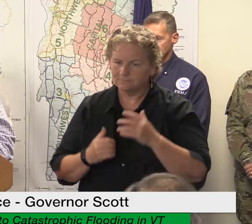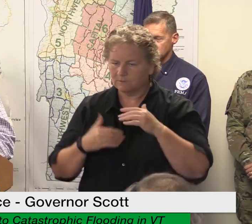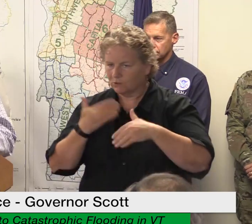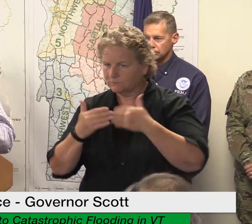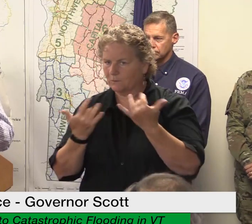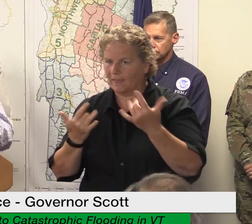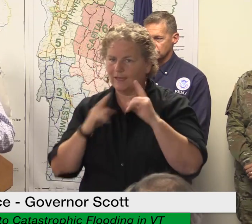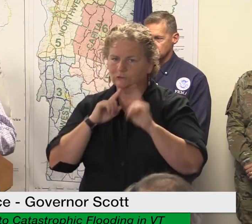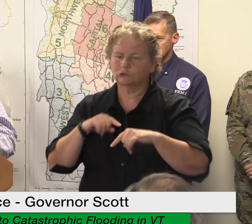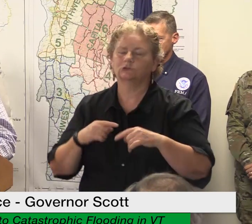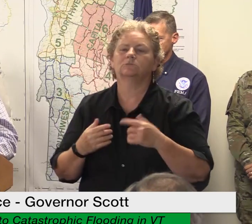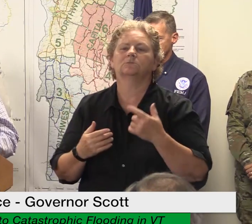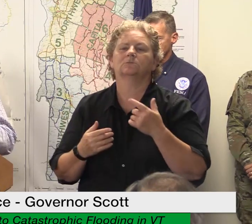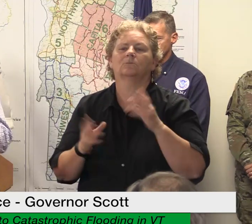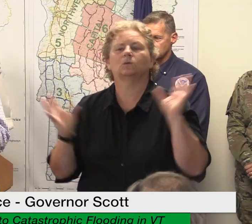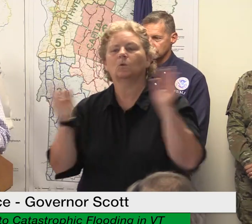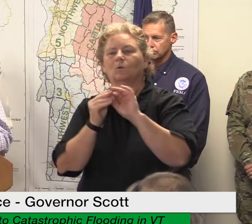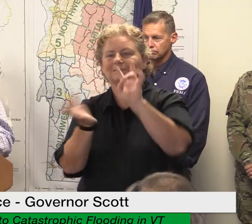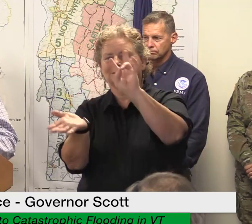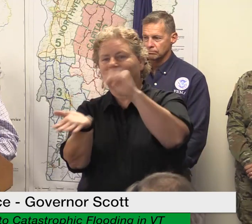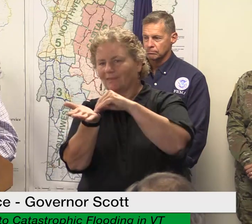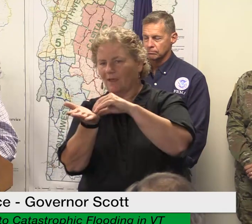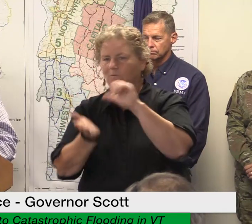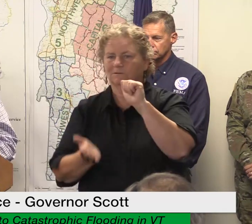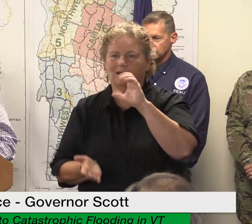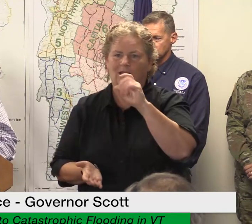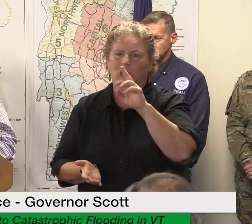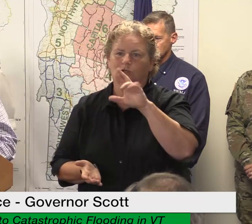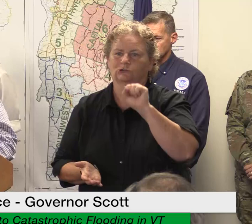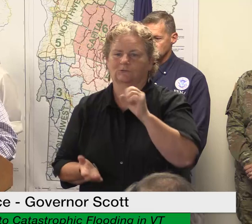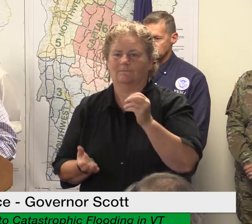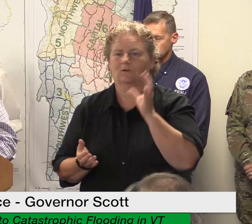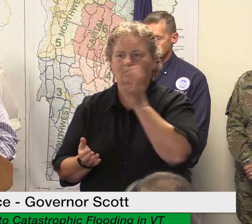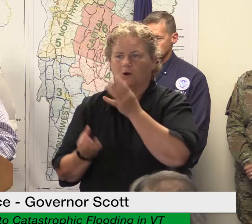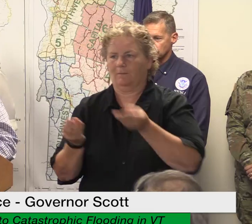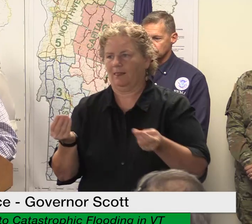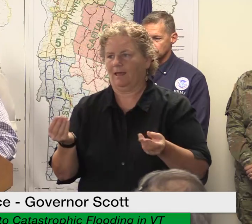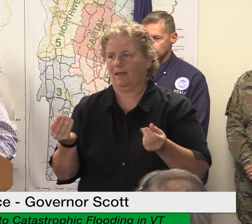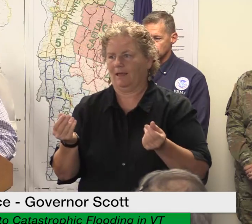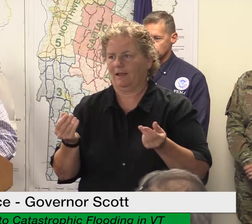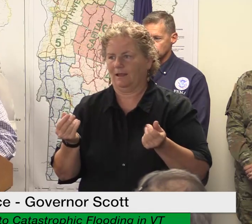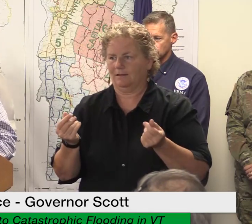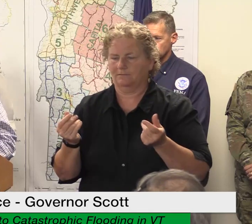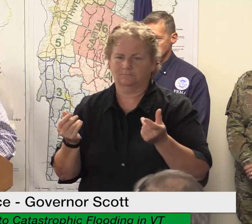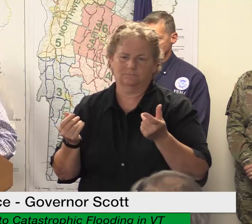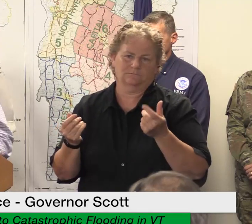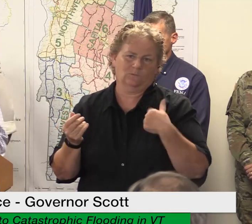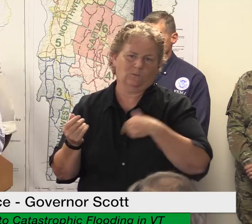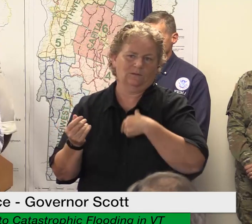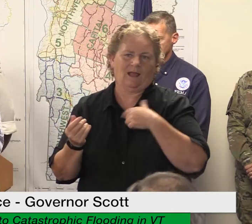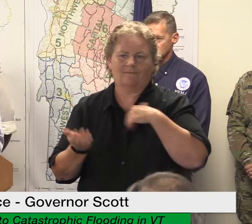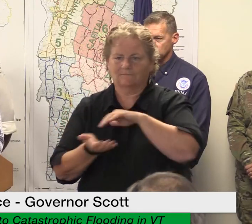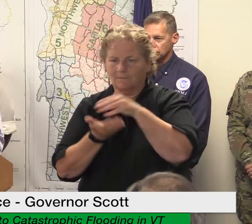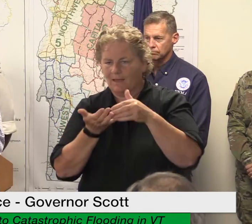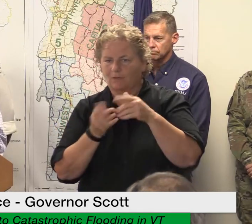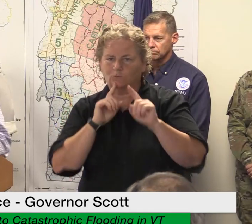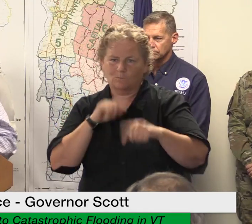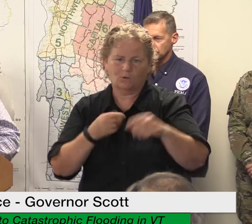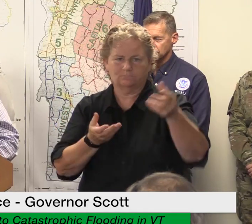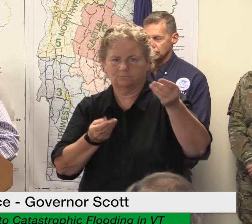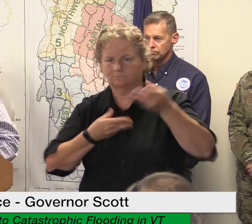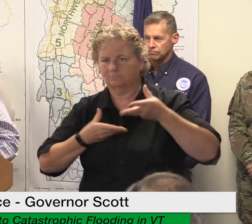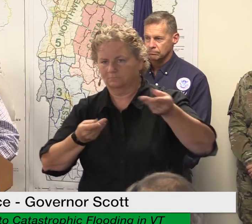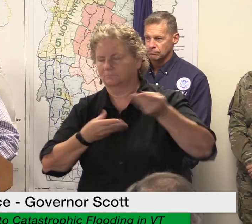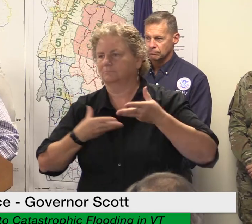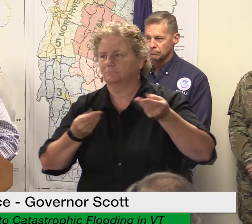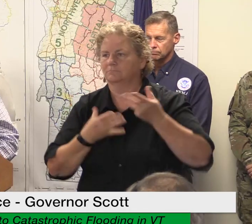and as they calculate that and as farmers report into usda with some updated figures on that we are up to as of 11 o'clock